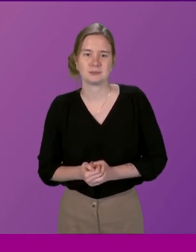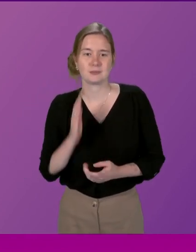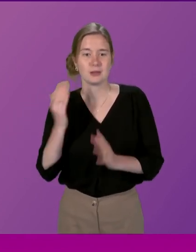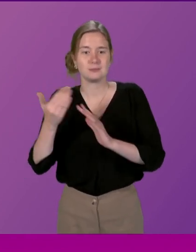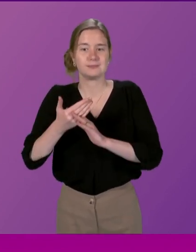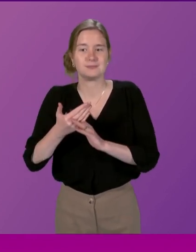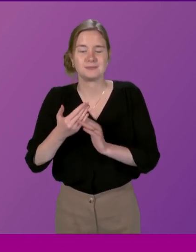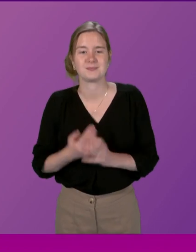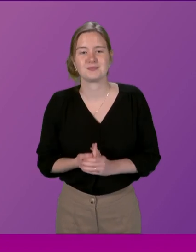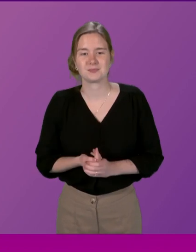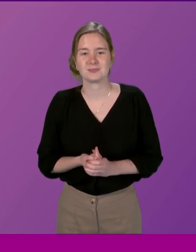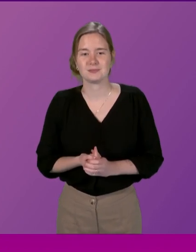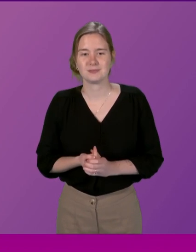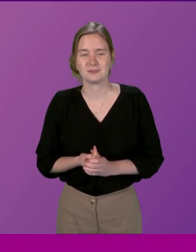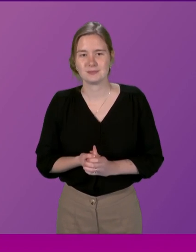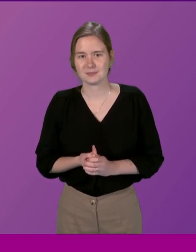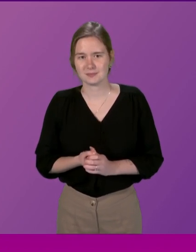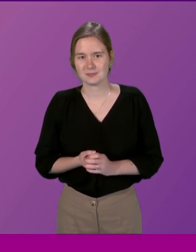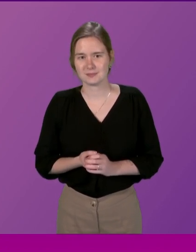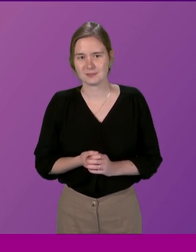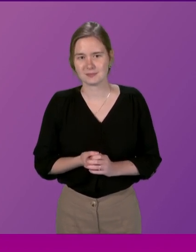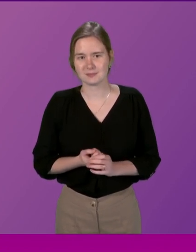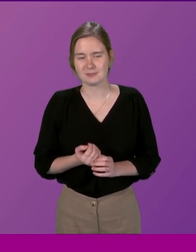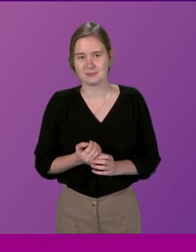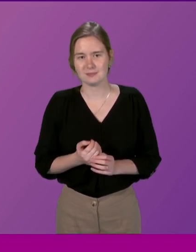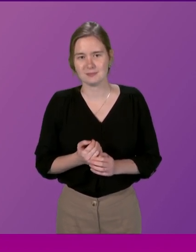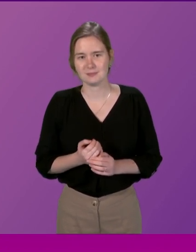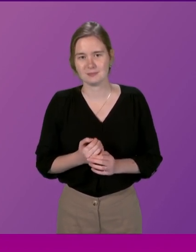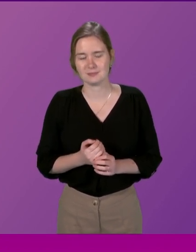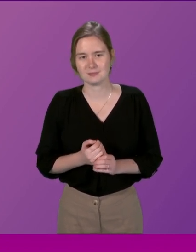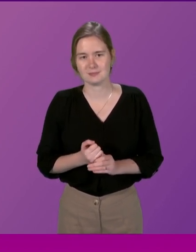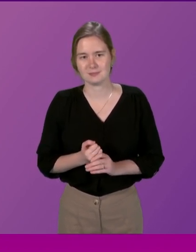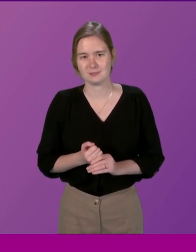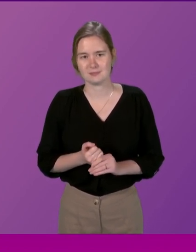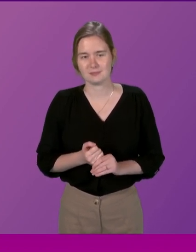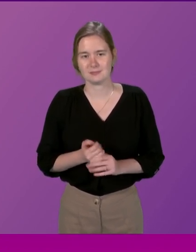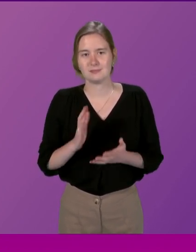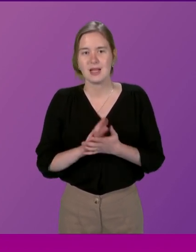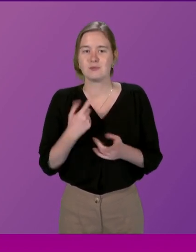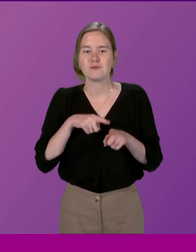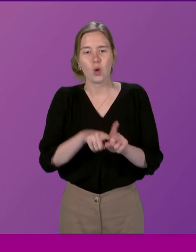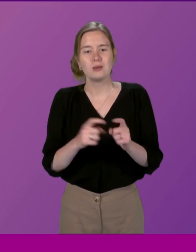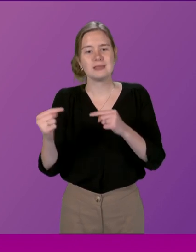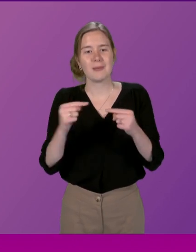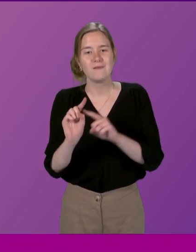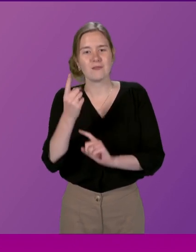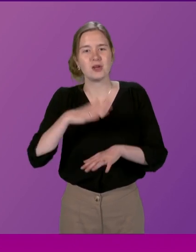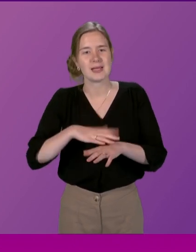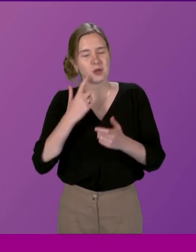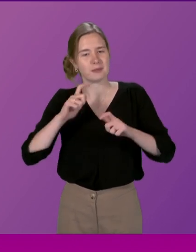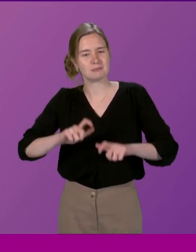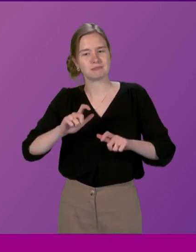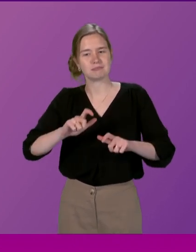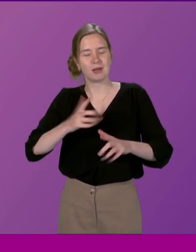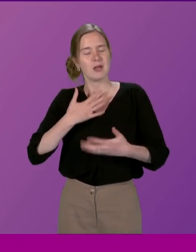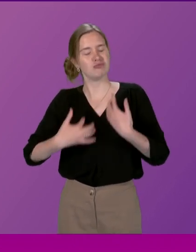Yes? Pop Doris. Thank you. I'm new to all of this, and I'm really swaddling the debate for the first time in the Chamber, I'm sticking around for it, and